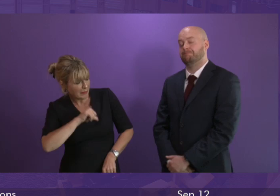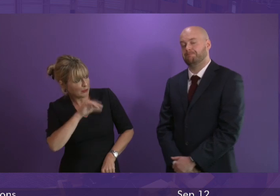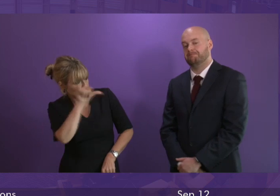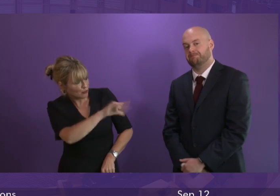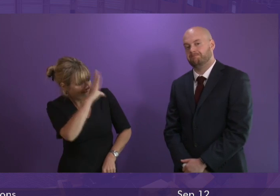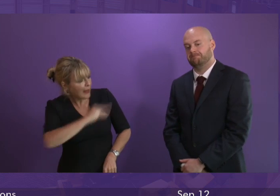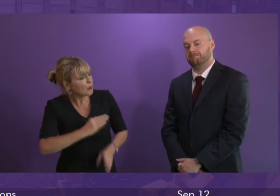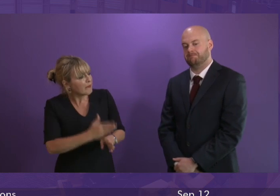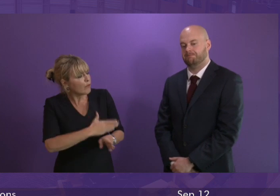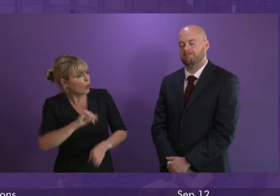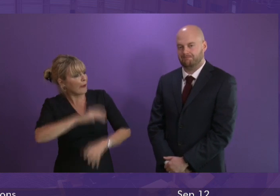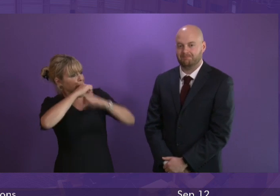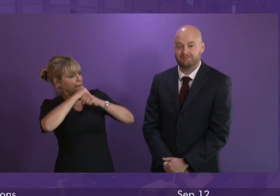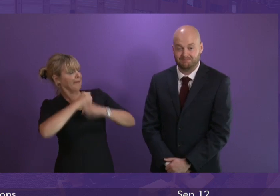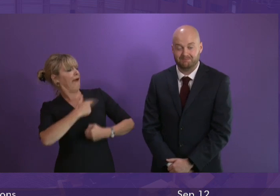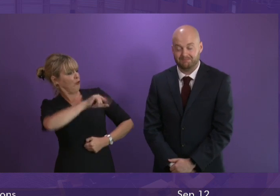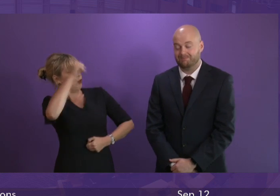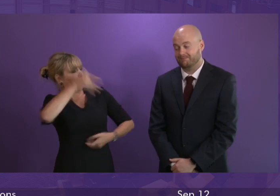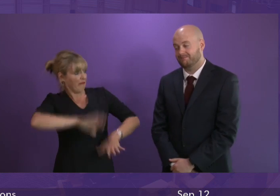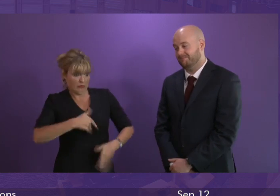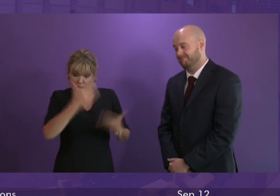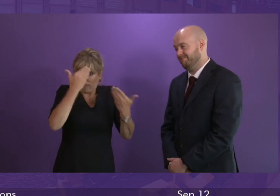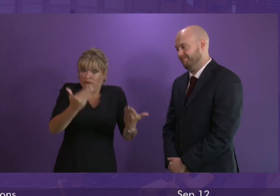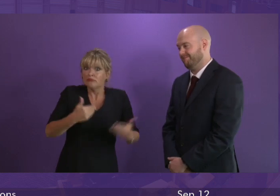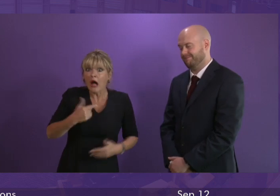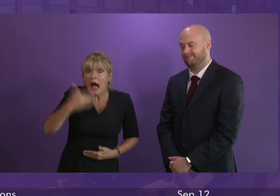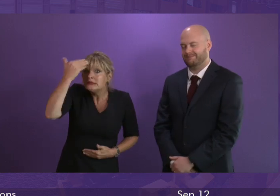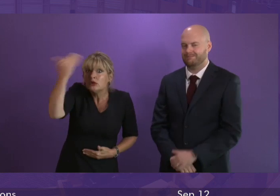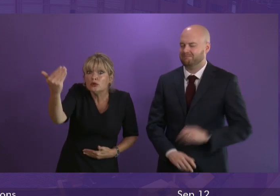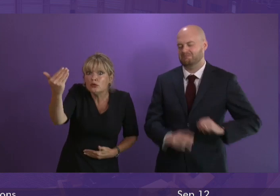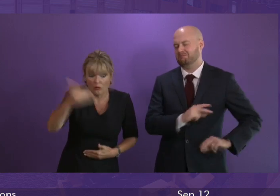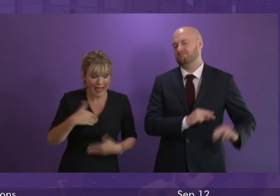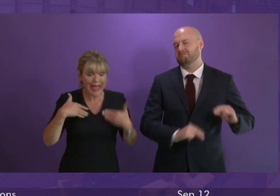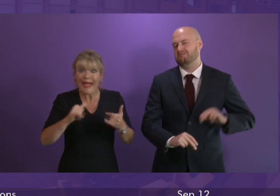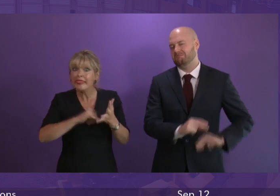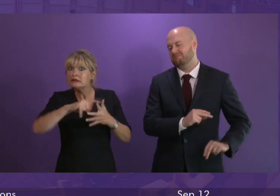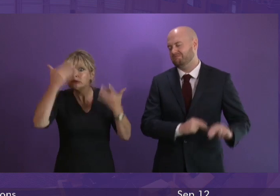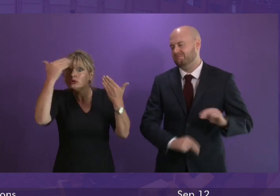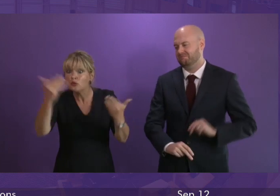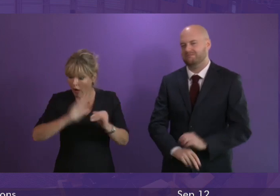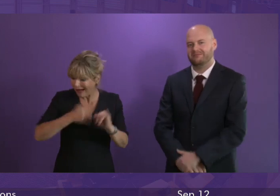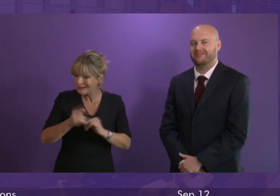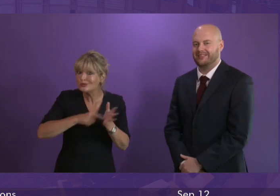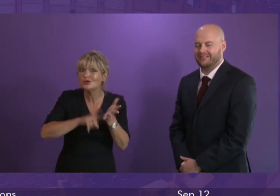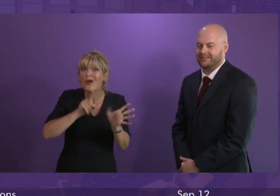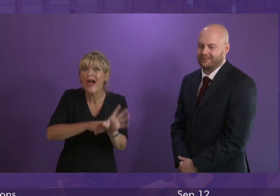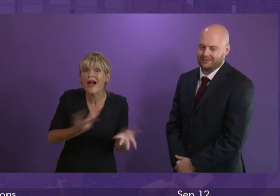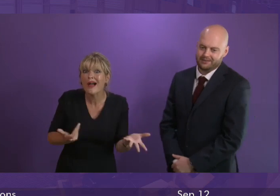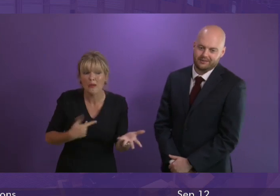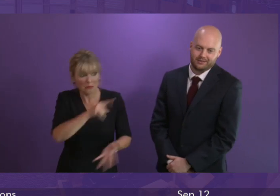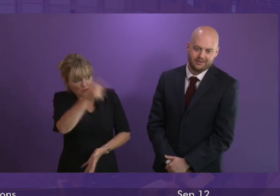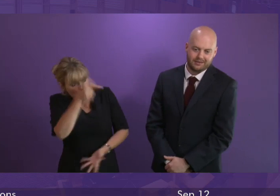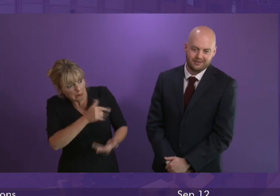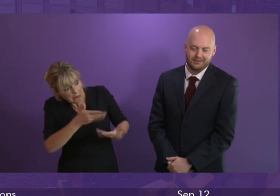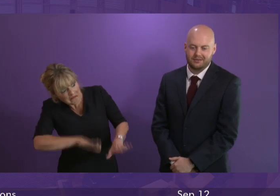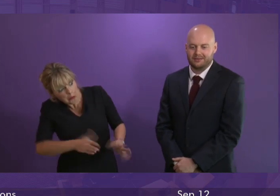bring that to anybody else's attention, because I didn't know about it and the Health Secretary didn't know about that.